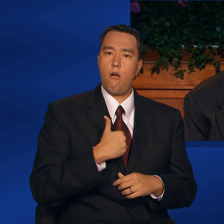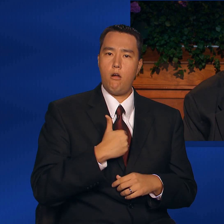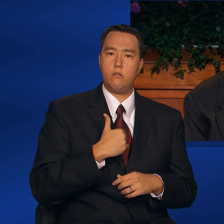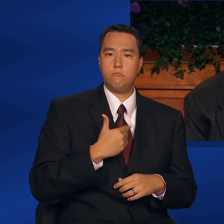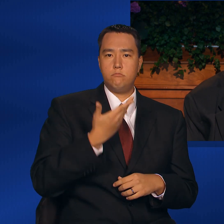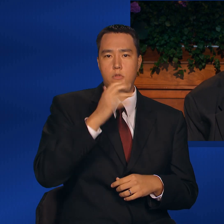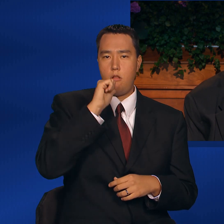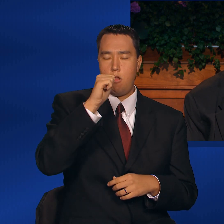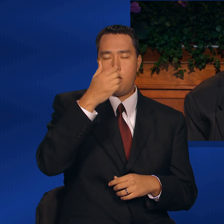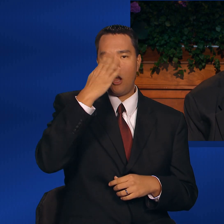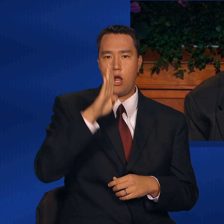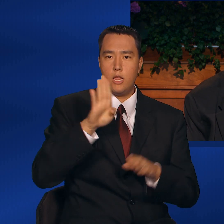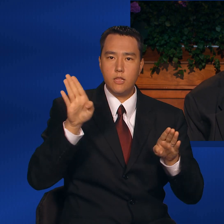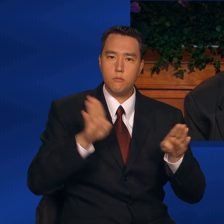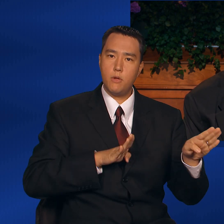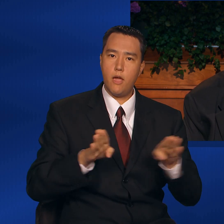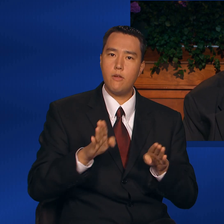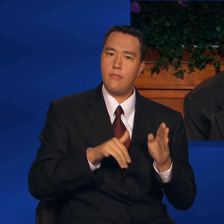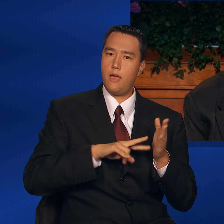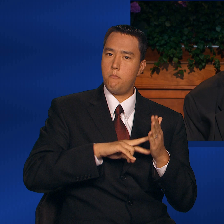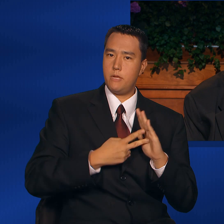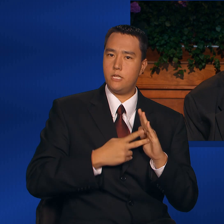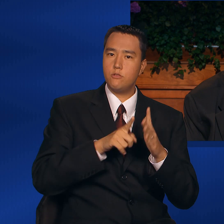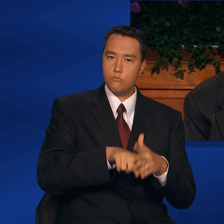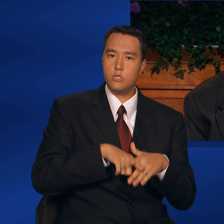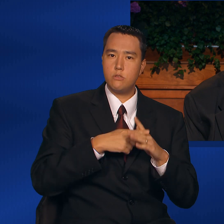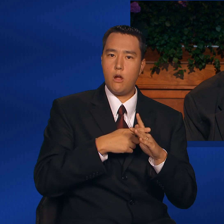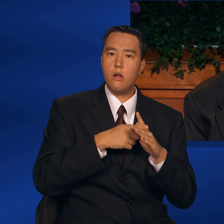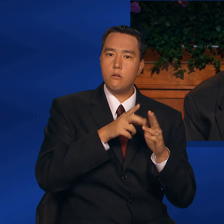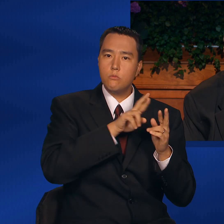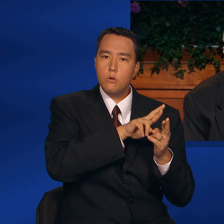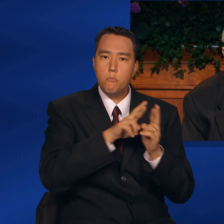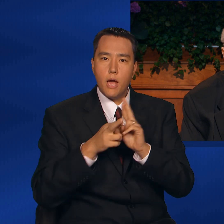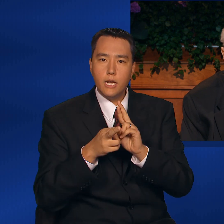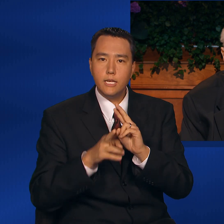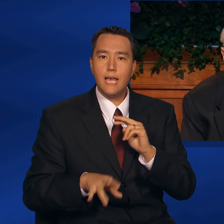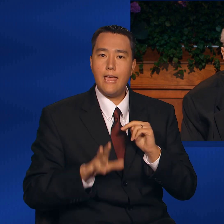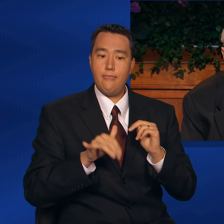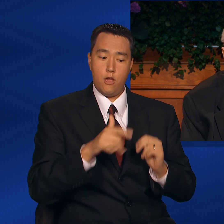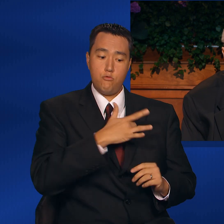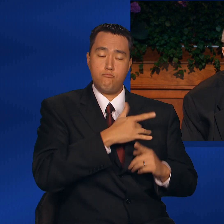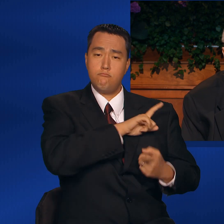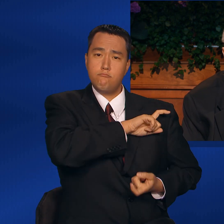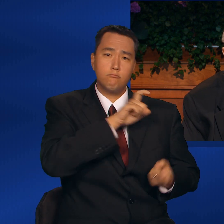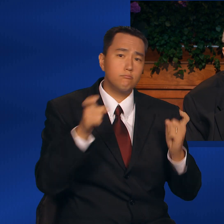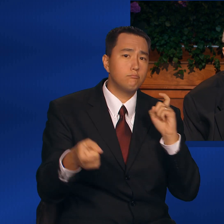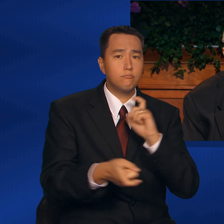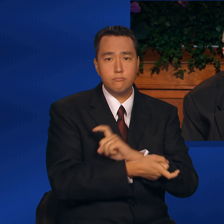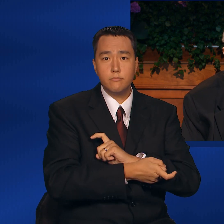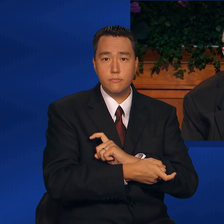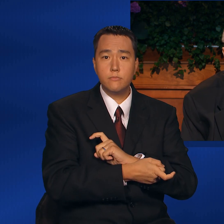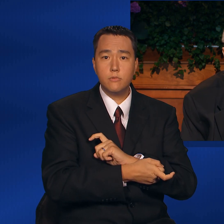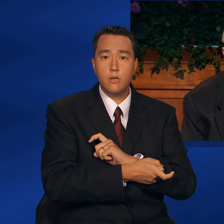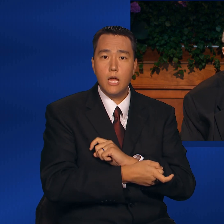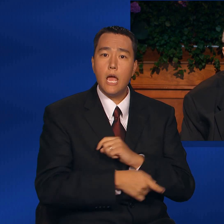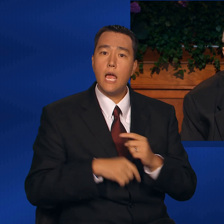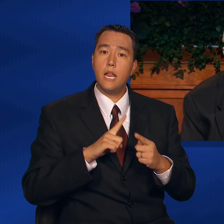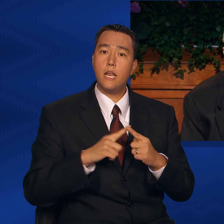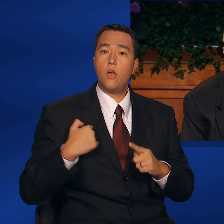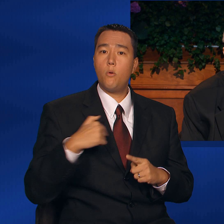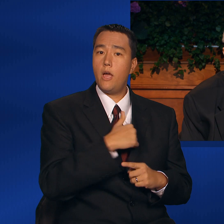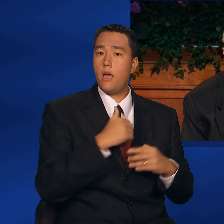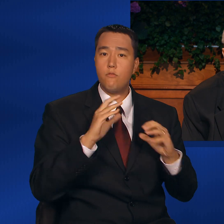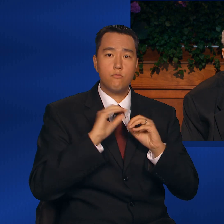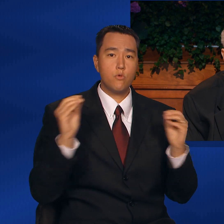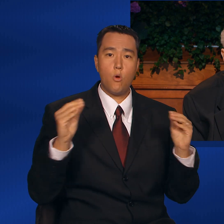behavior is the beginning of repentance, which brings a mighty change of heart until we have no